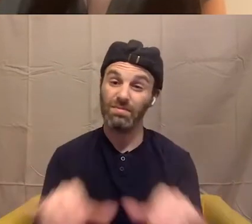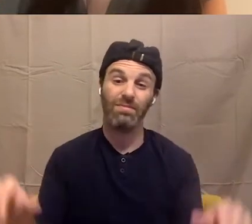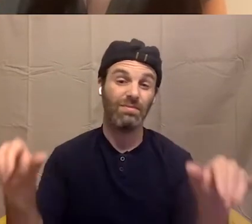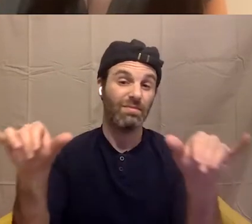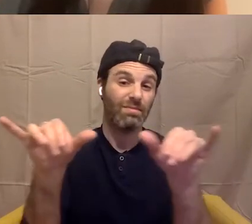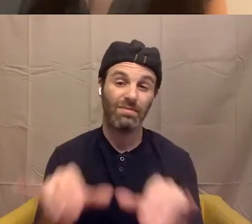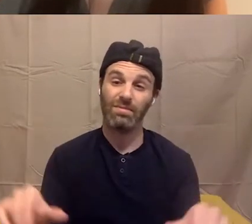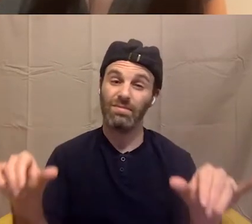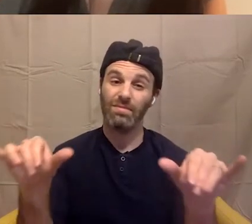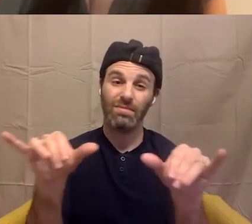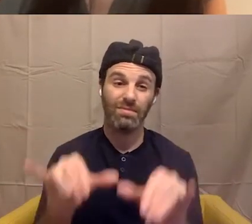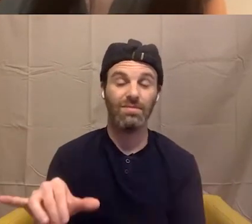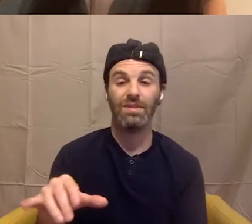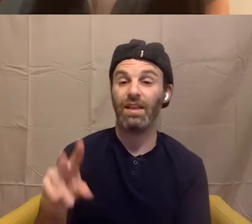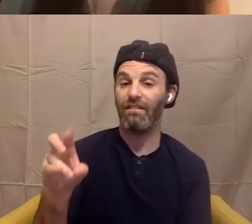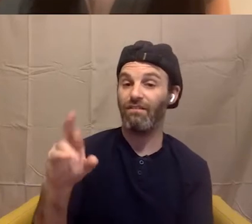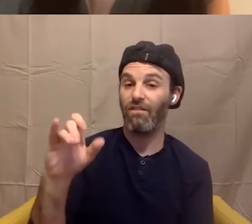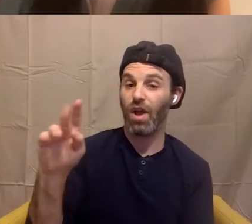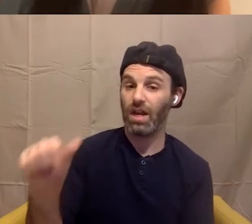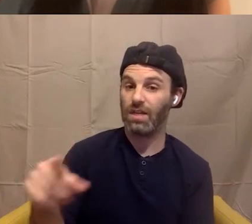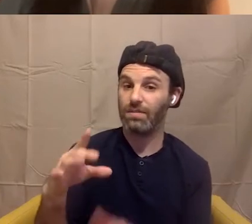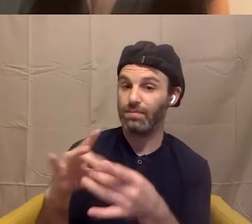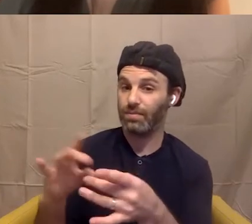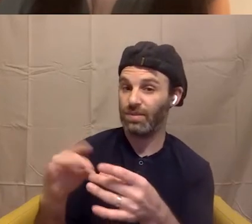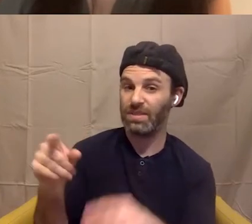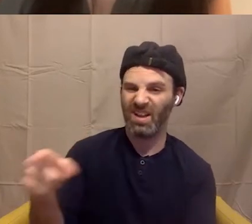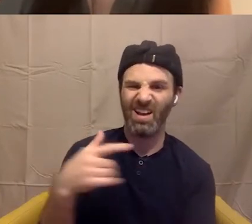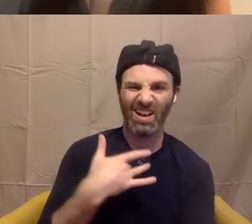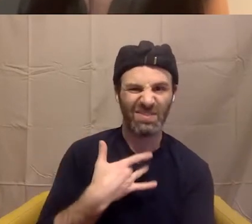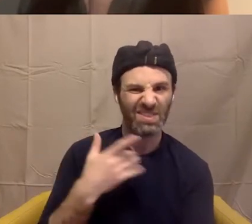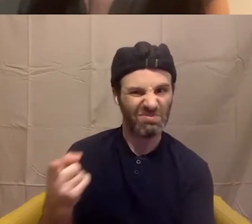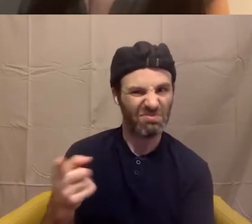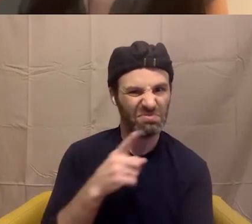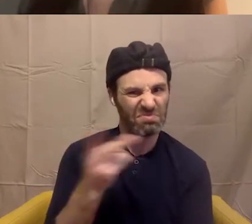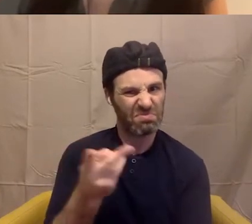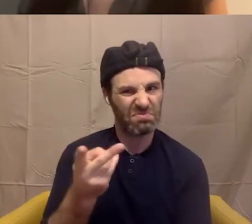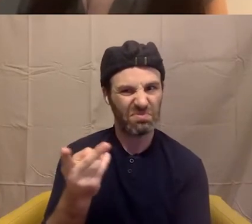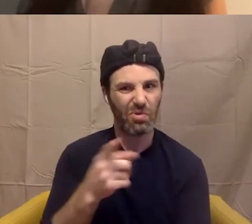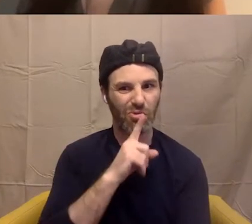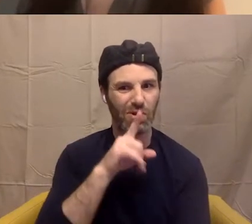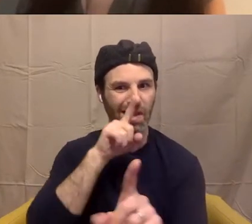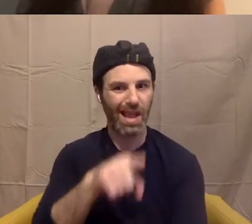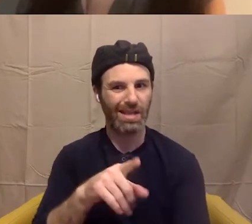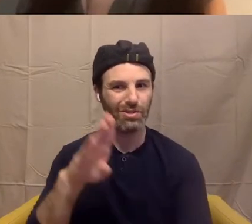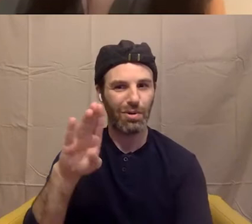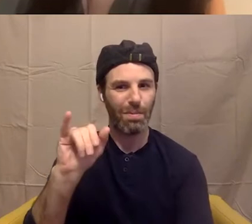I feel like you both have really answered Bianca's question too. I don't know if there's any more you want to add